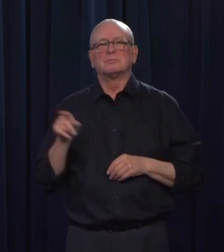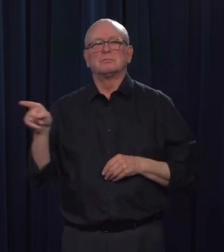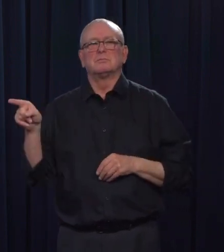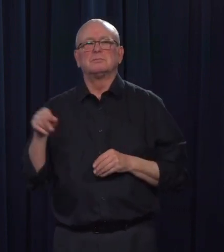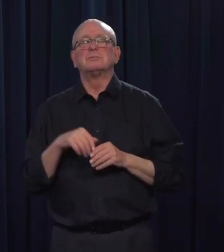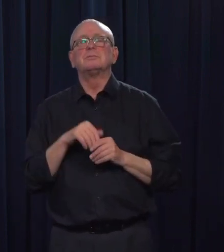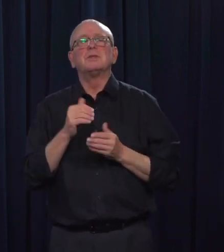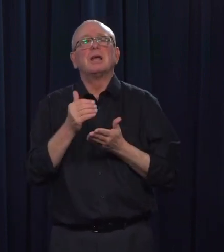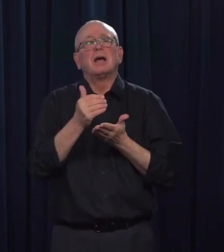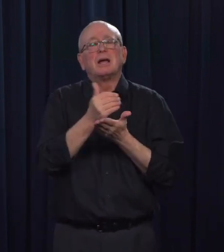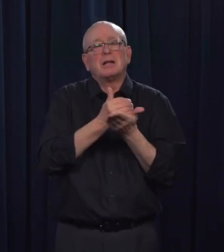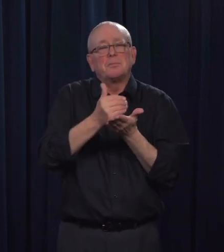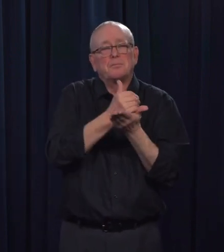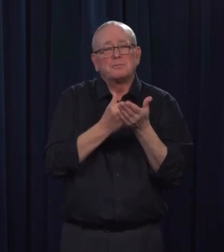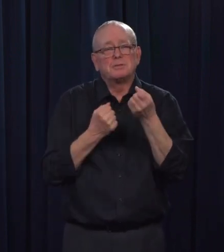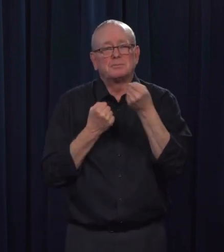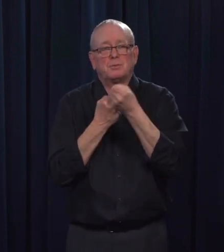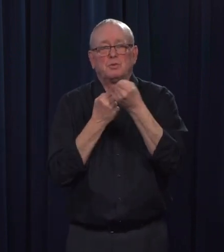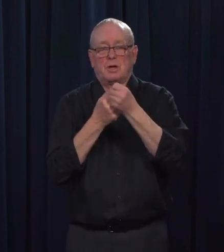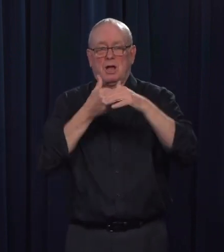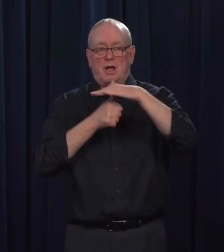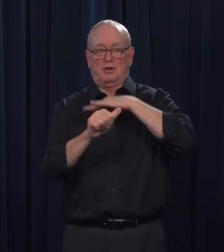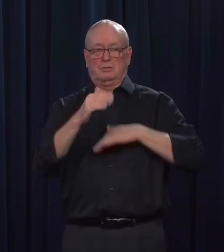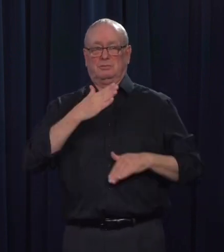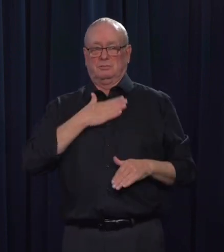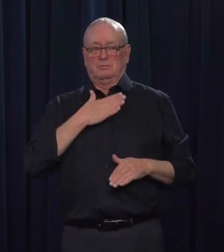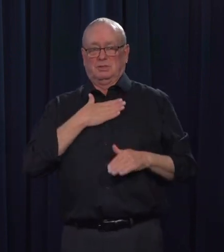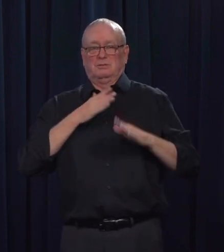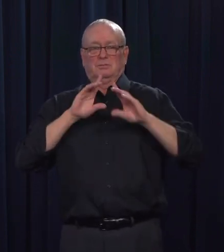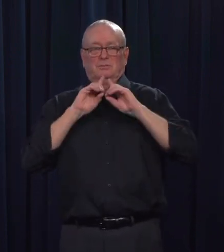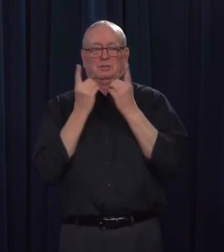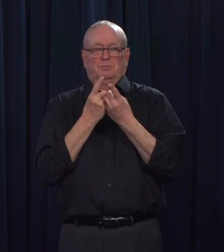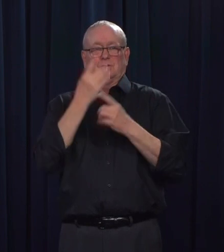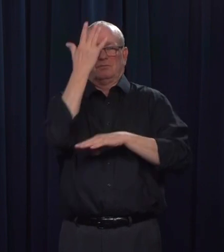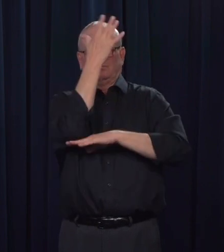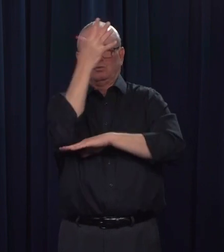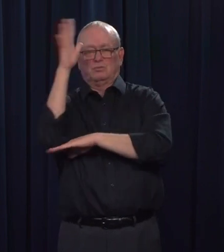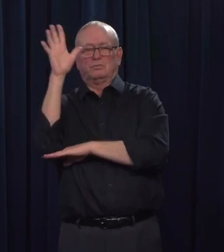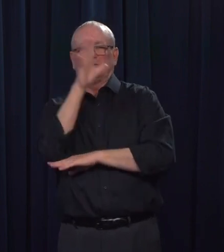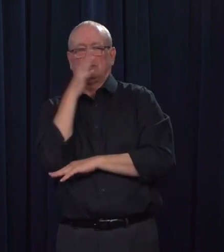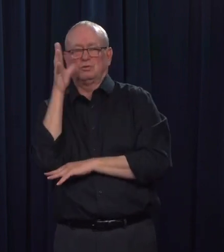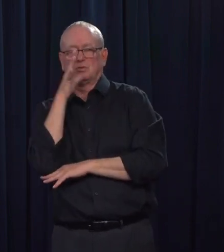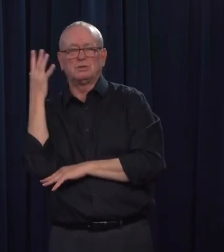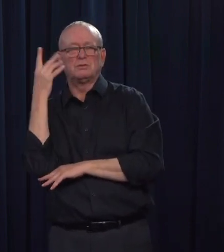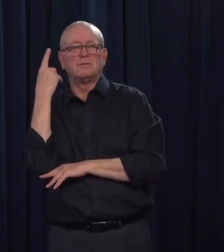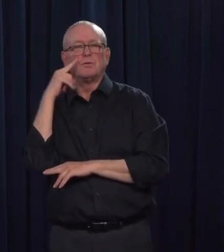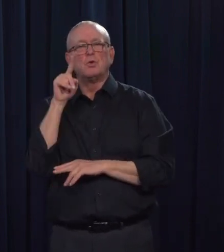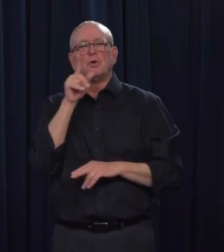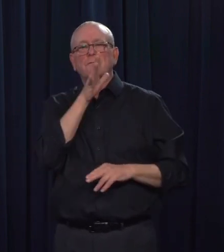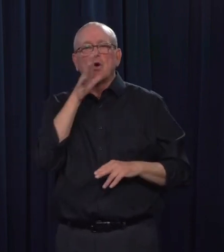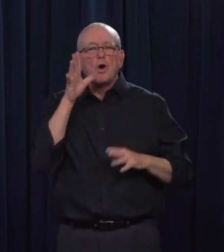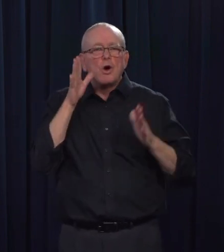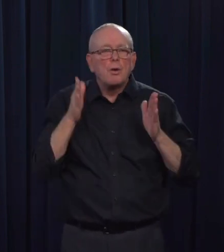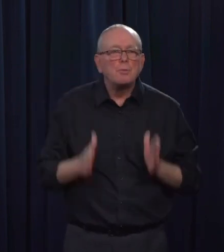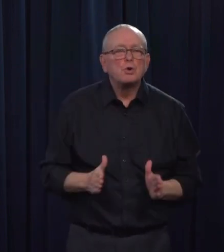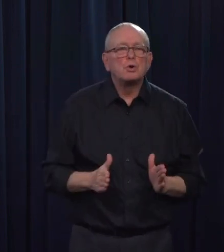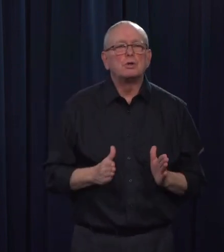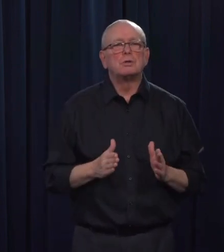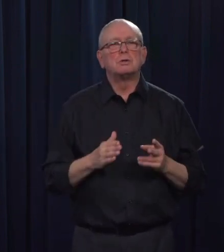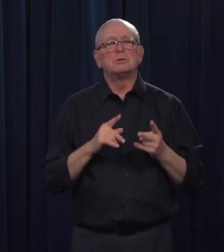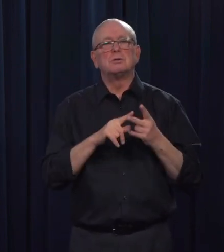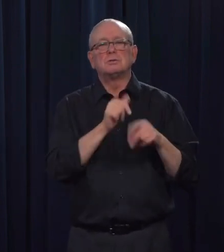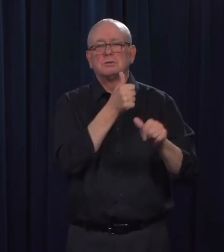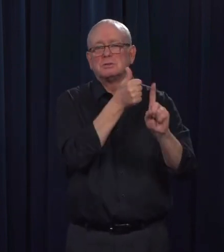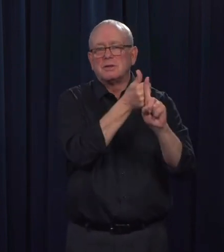farmer or a self-employed farmer or just a regular or non-agriculture employee, the, the